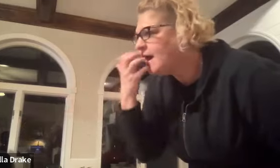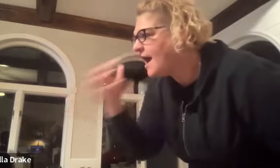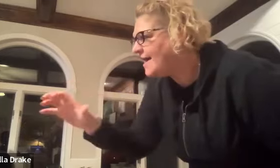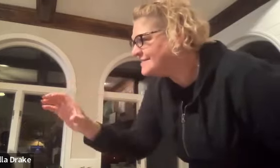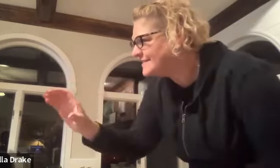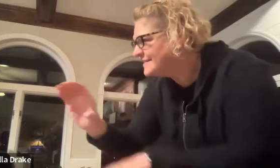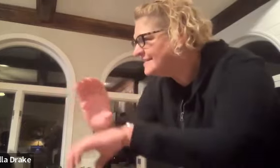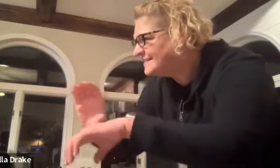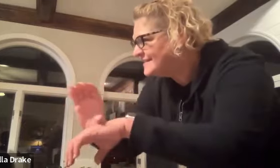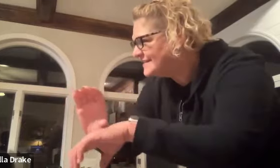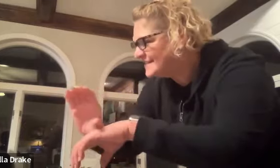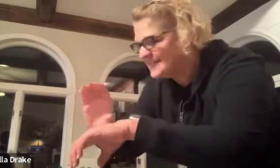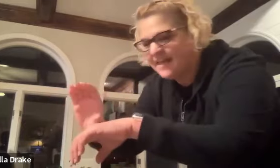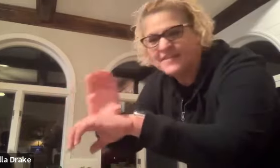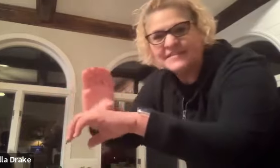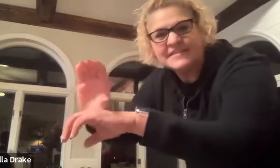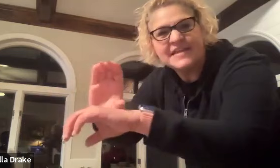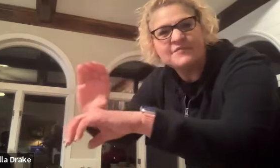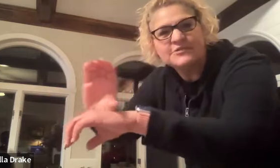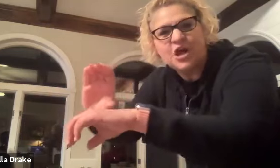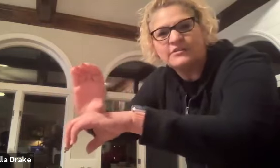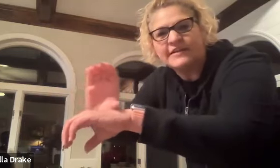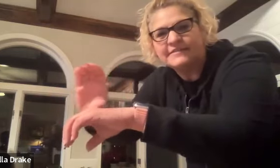hot and this is a sign for chocolate